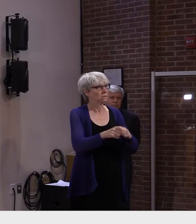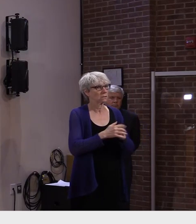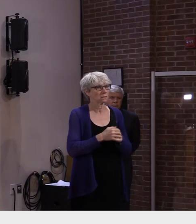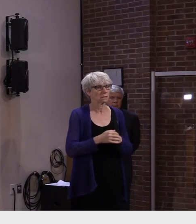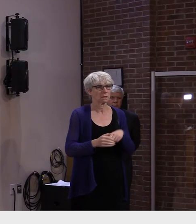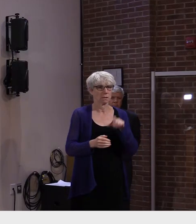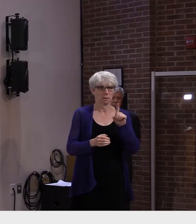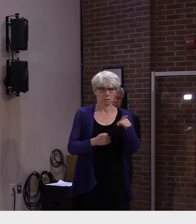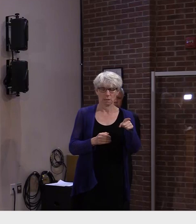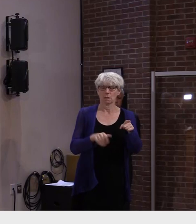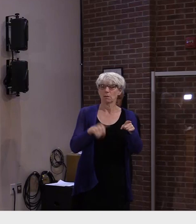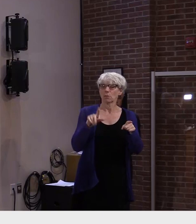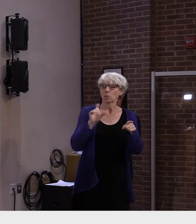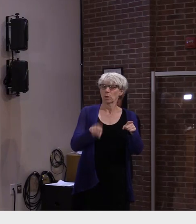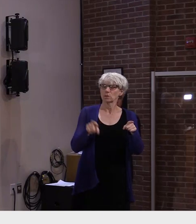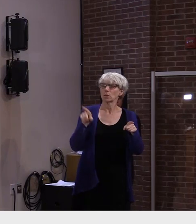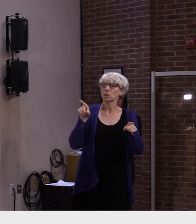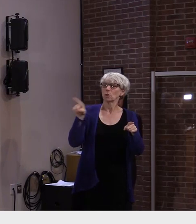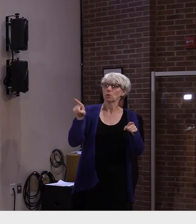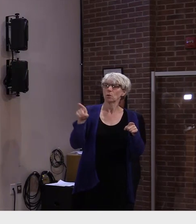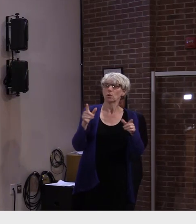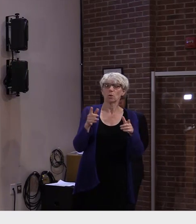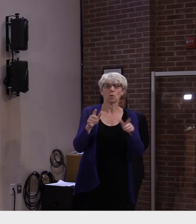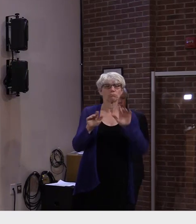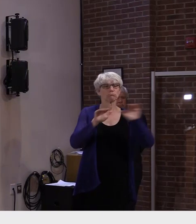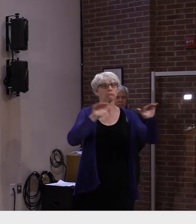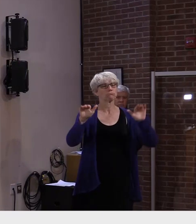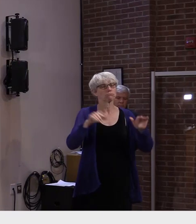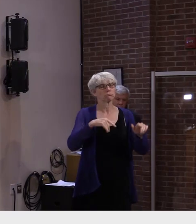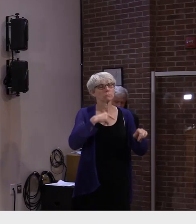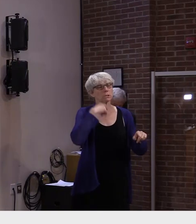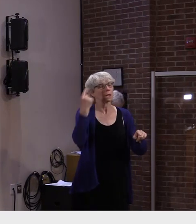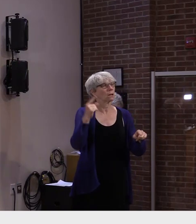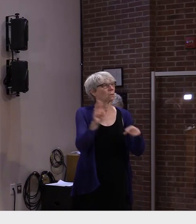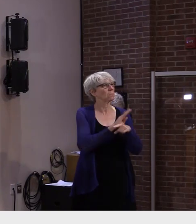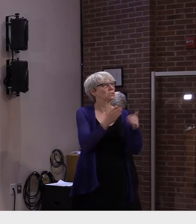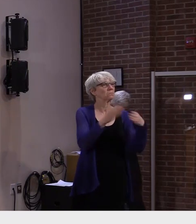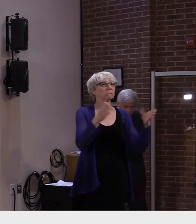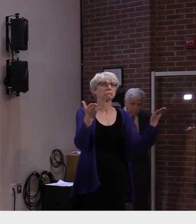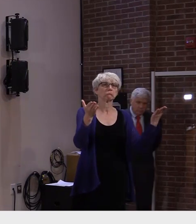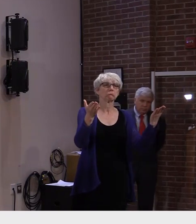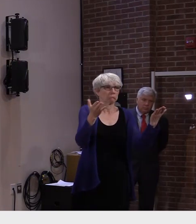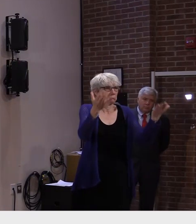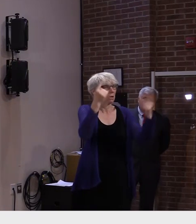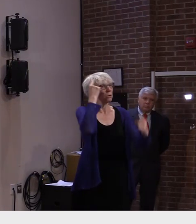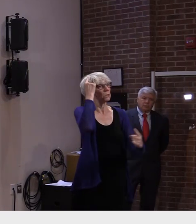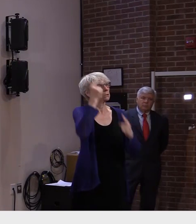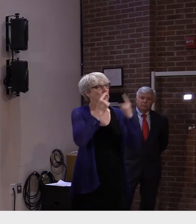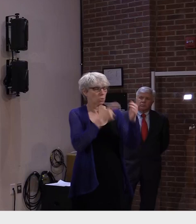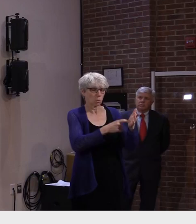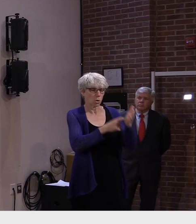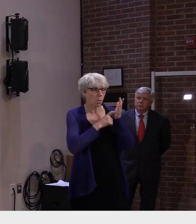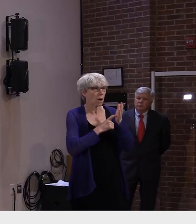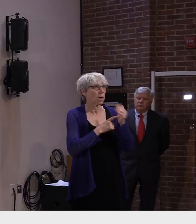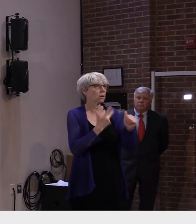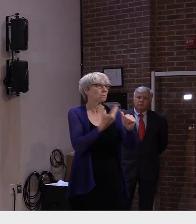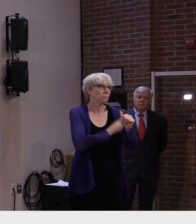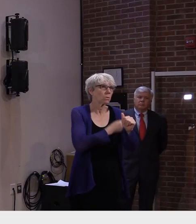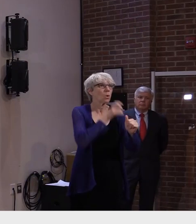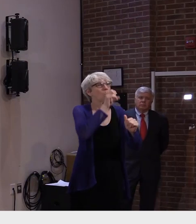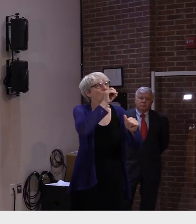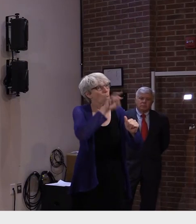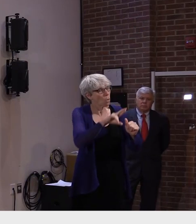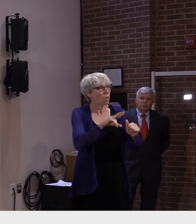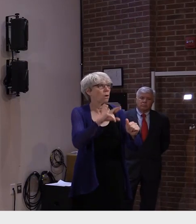calling on other Vermont businesses to consider a vaccine-slash-testing mandate as well.